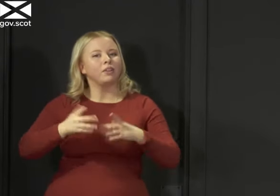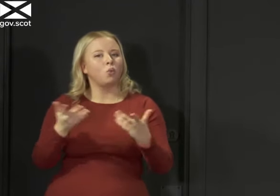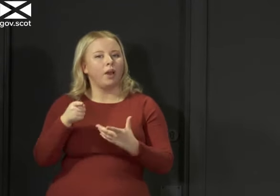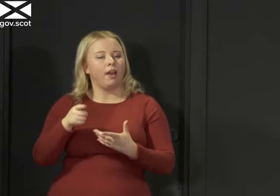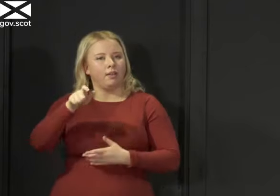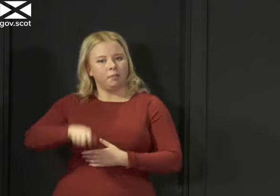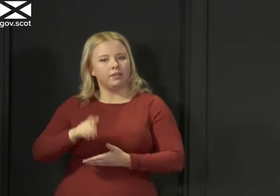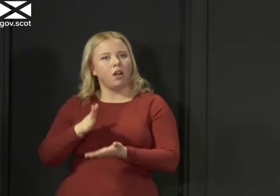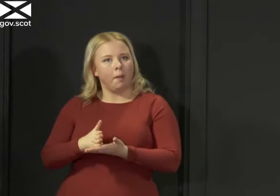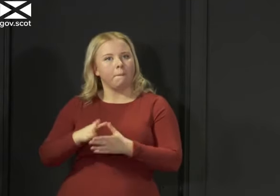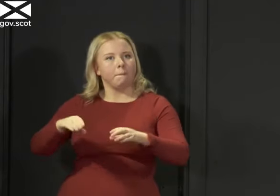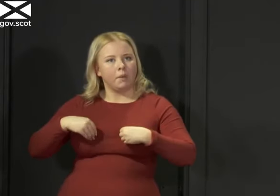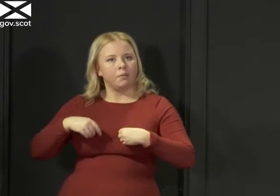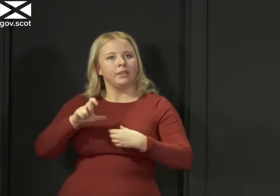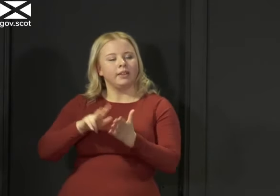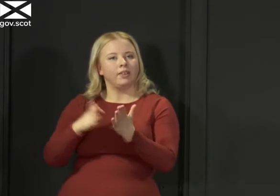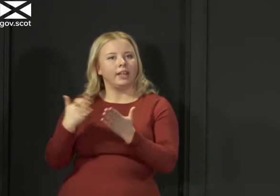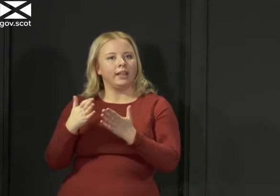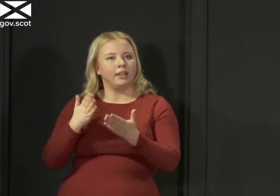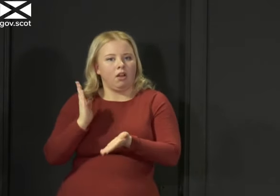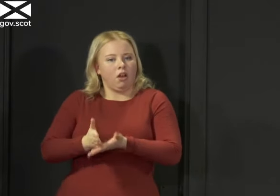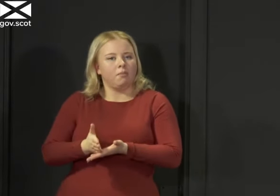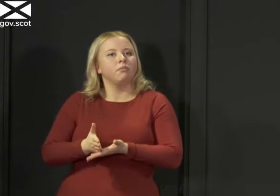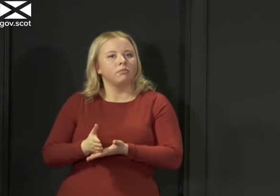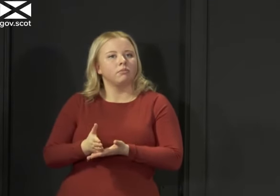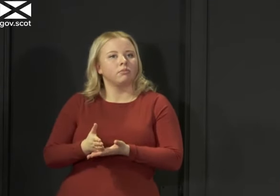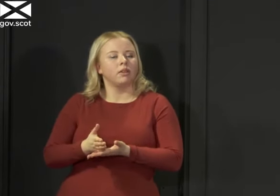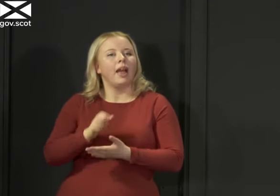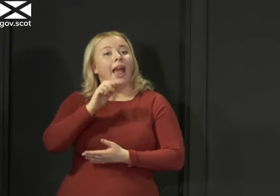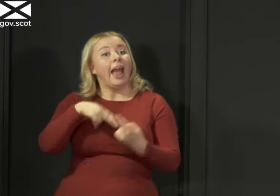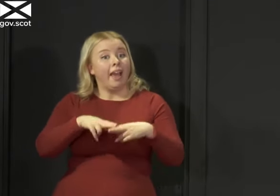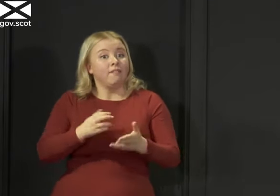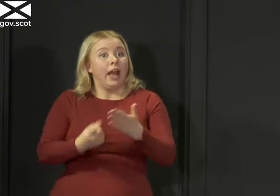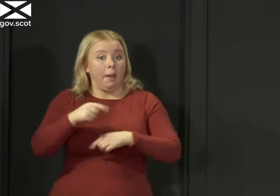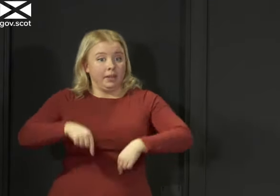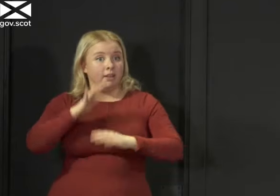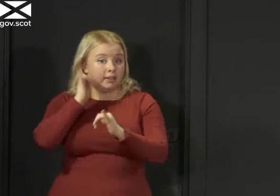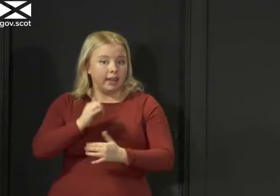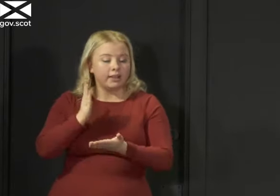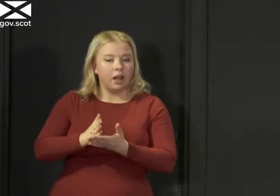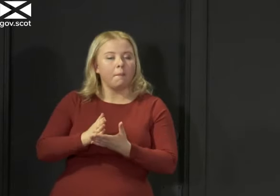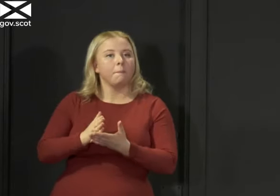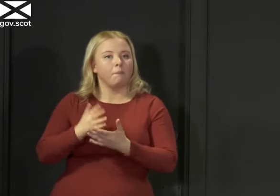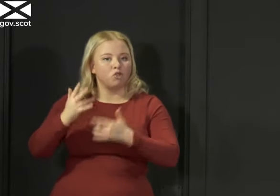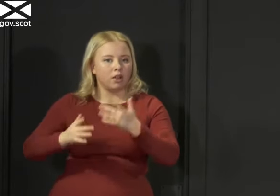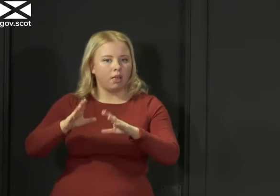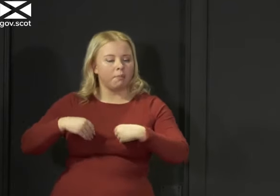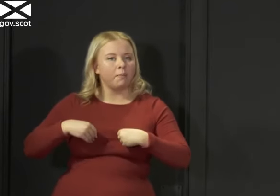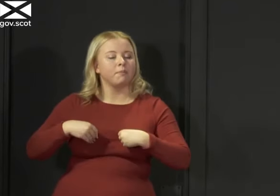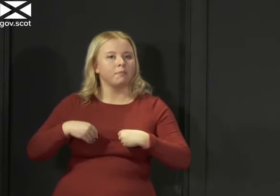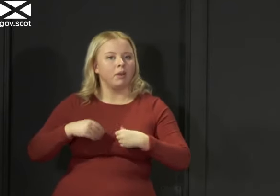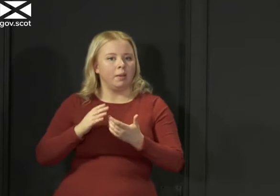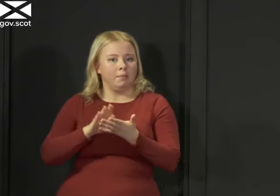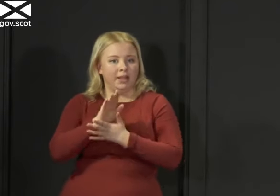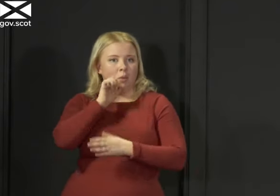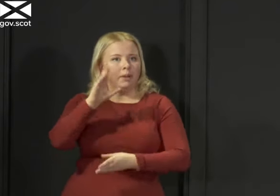confirmed in Scotland they would appear in the Scottish cases but if they were confirmed back in their own country they